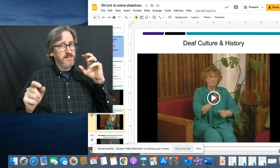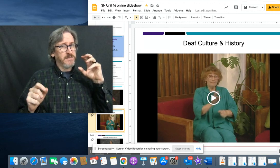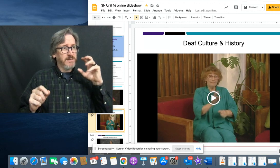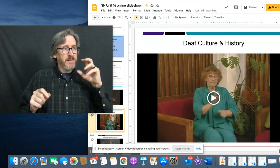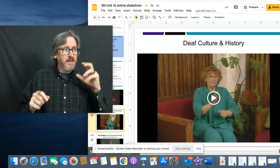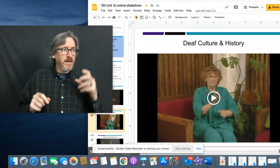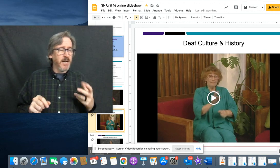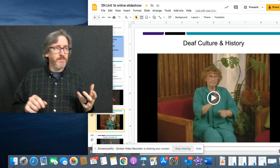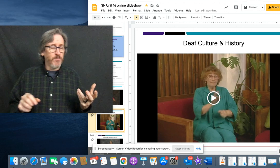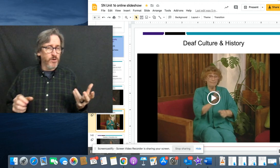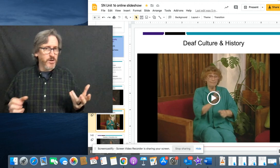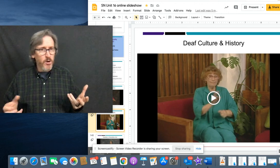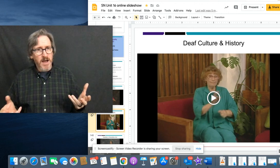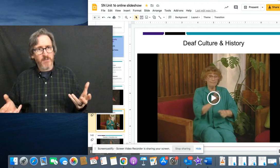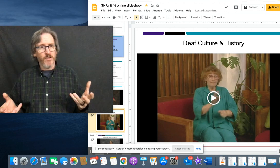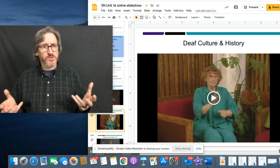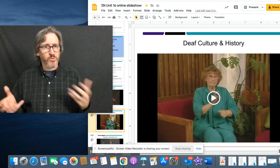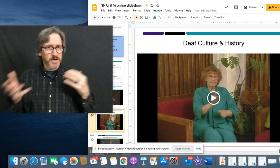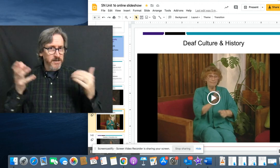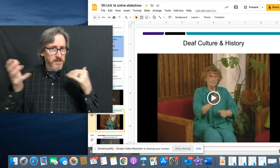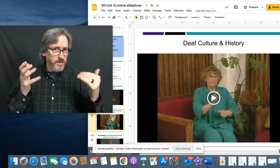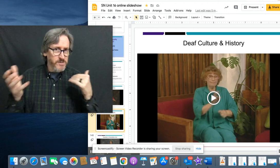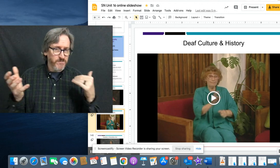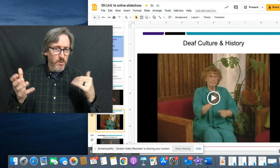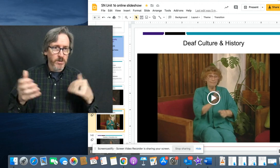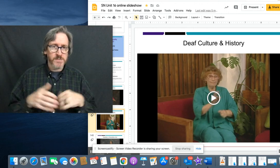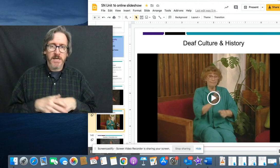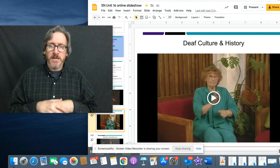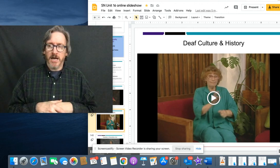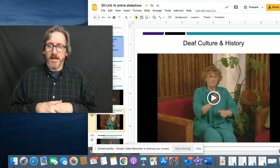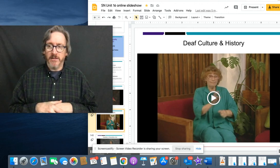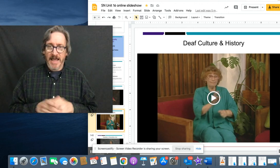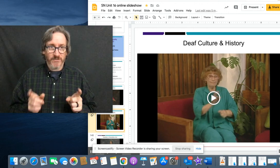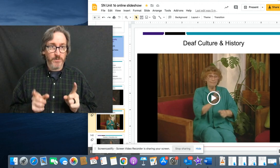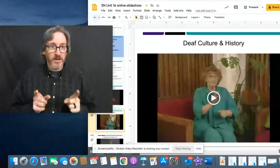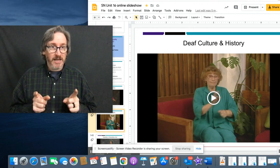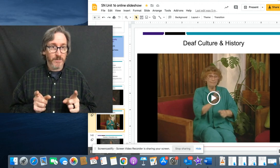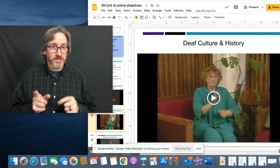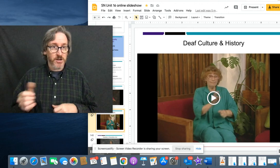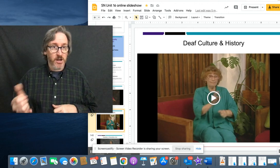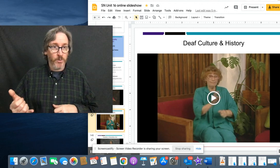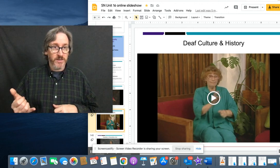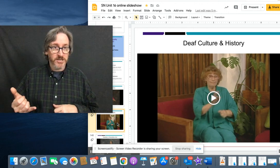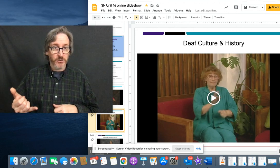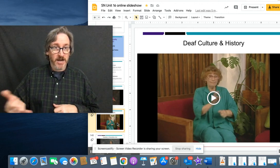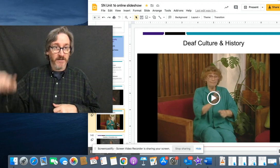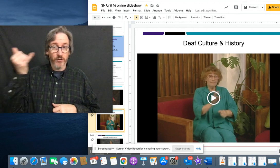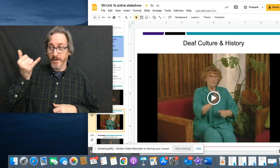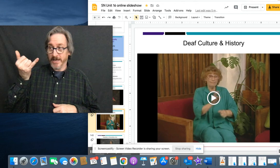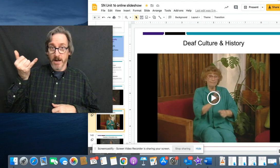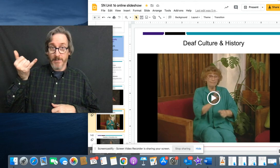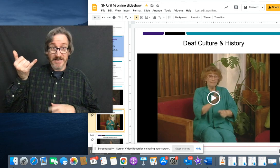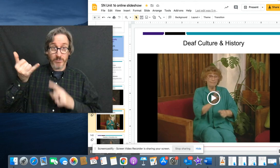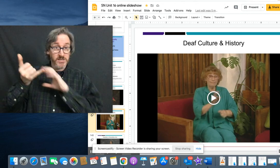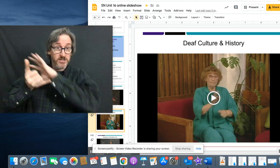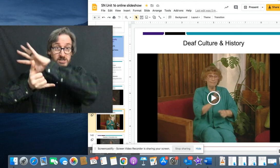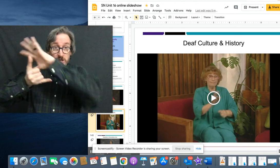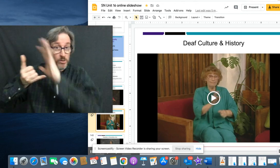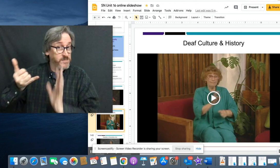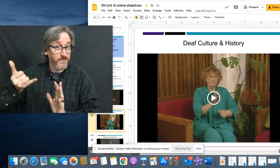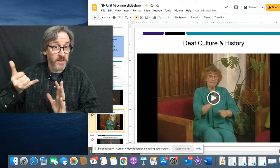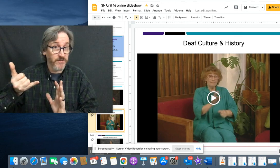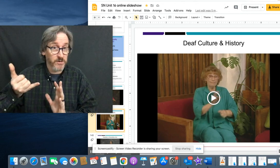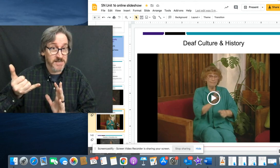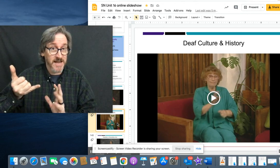the more you know about how phones work and the use of modems, they have to communicate with each other. And if you pick it up, a deaf person